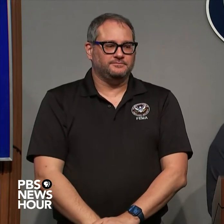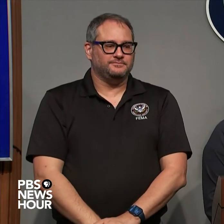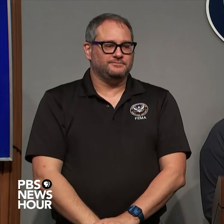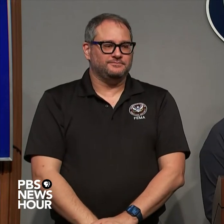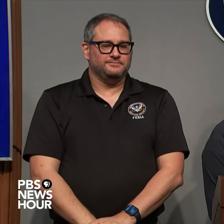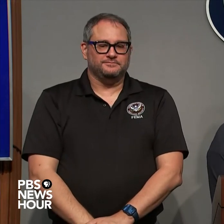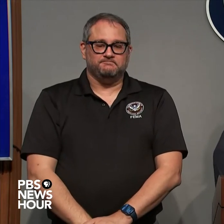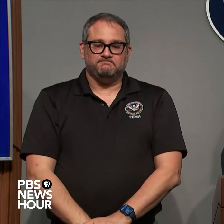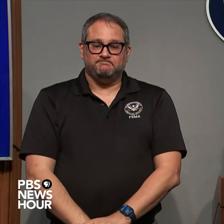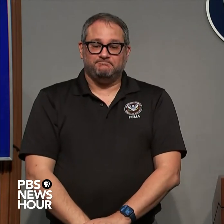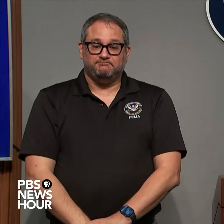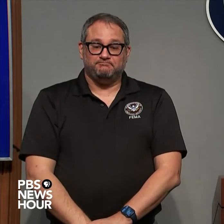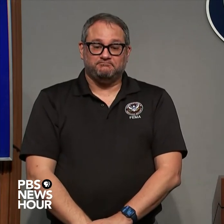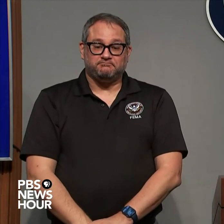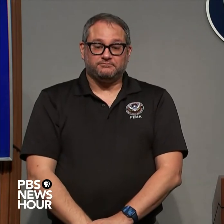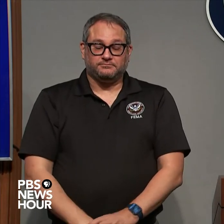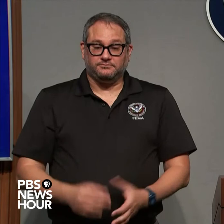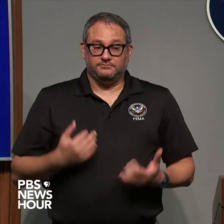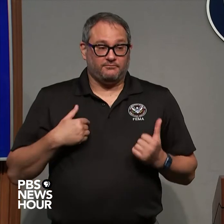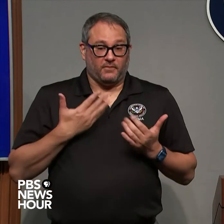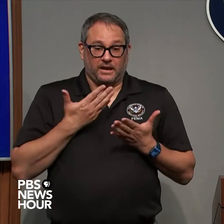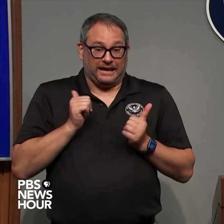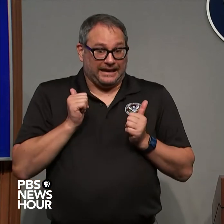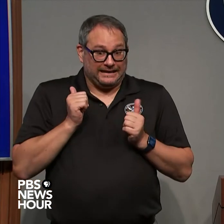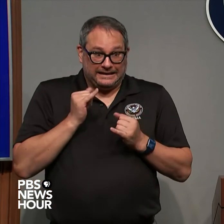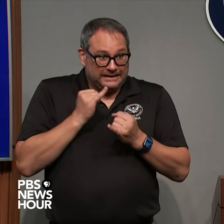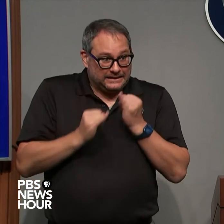all right last last call for questions